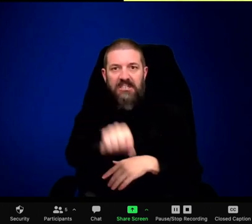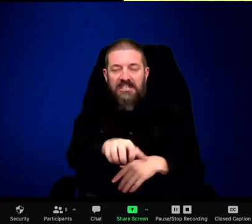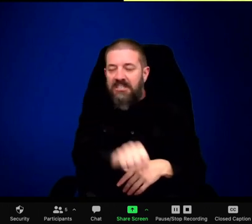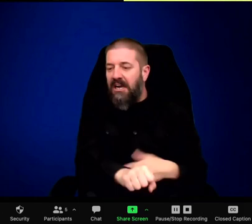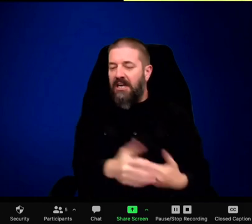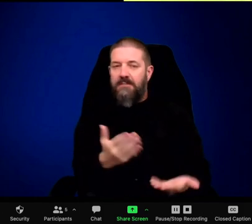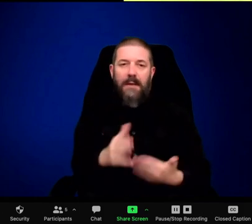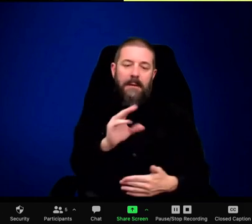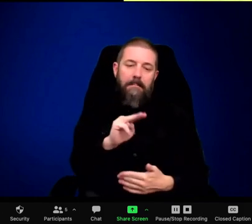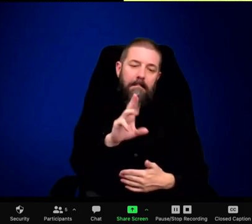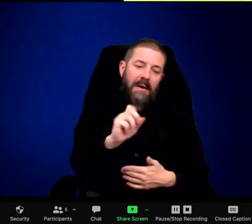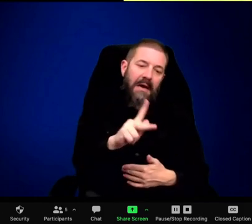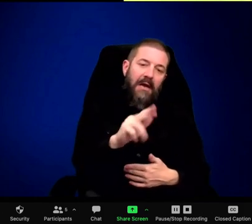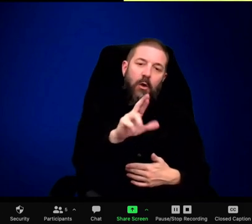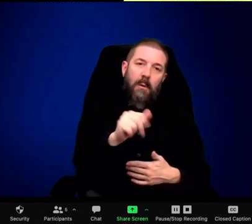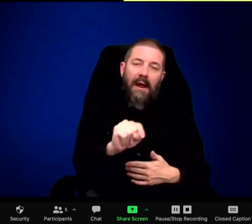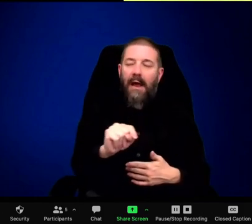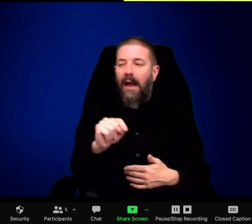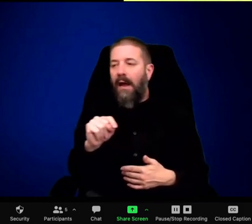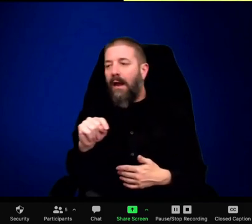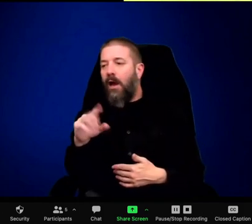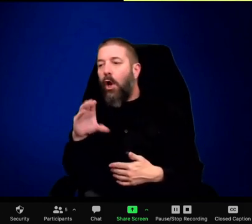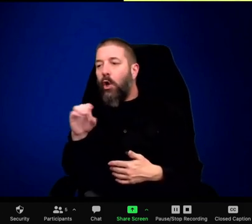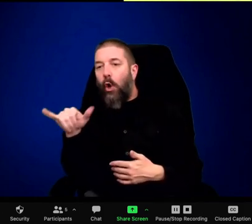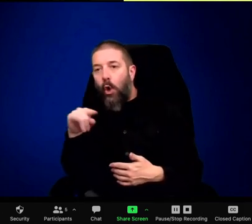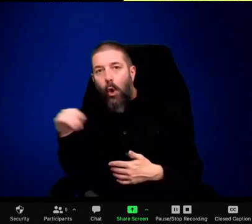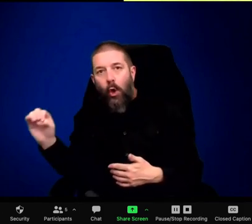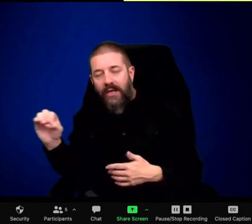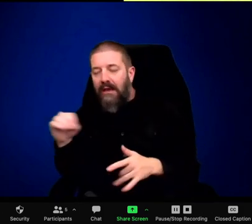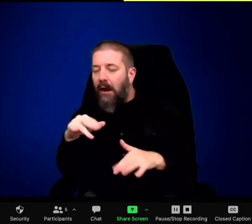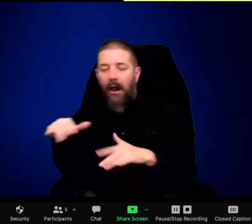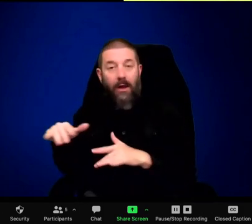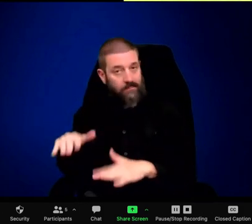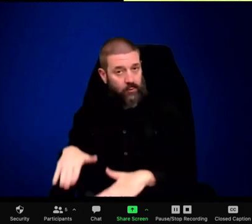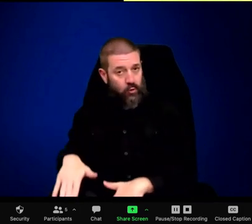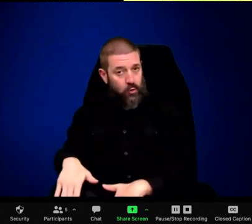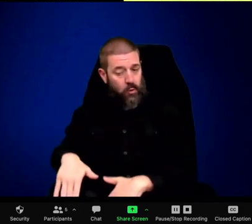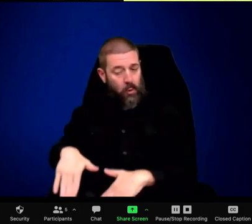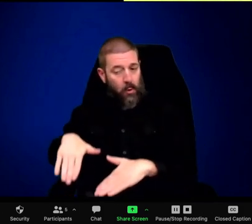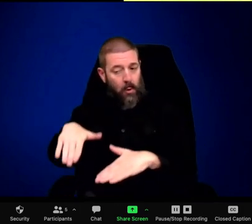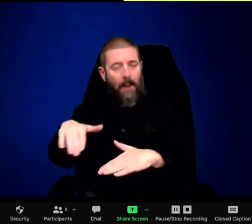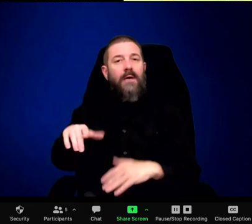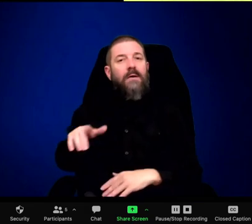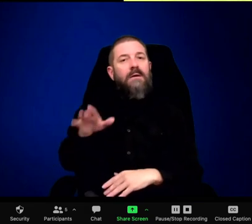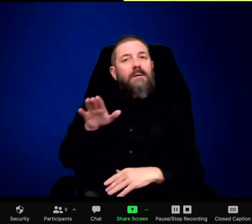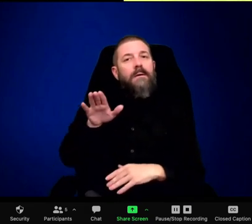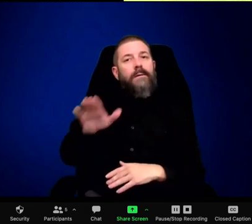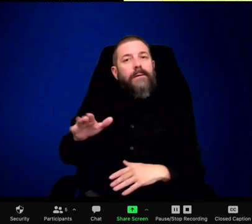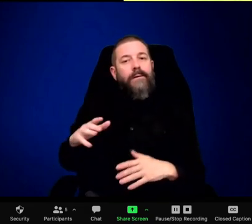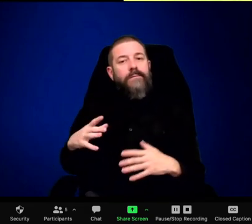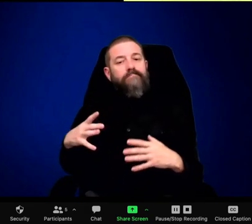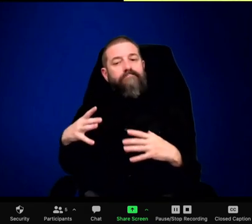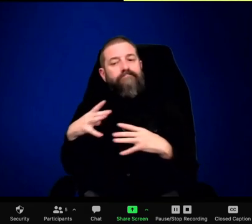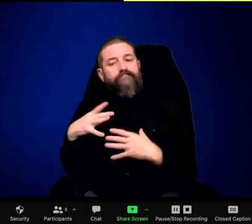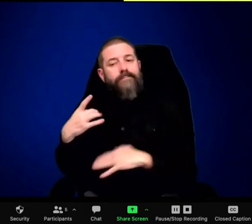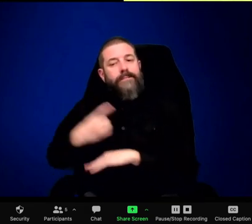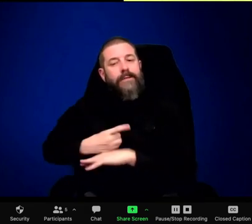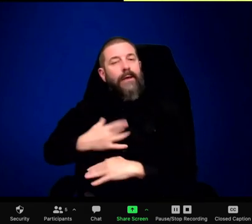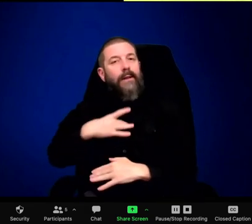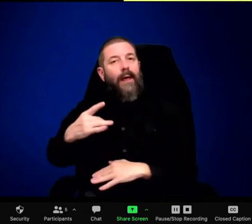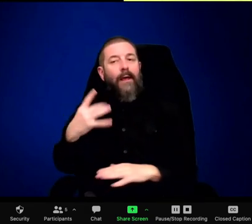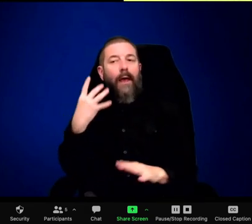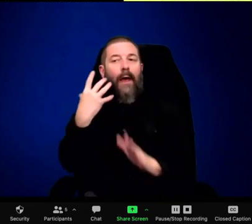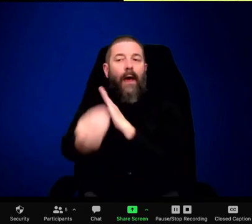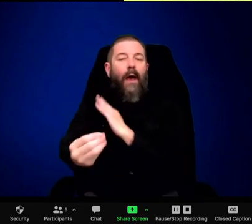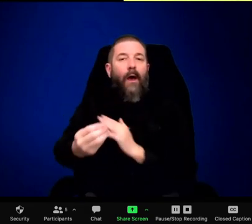Oh, there's so many stories to tell, but I'm not sure. I think they're